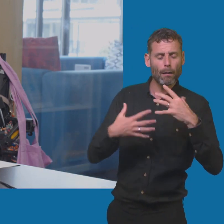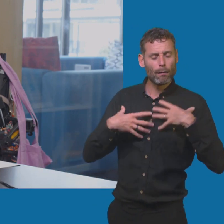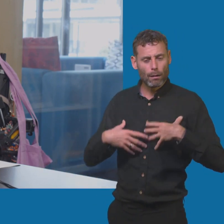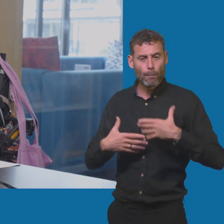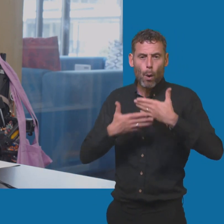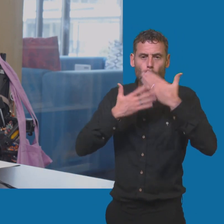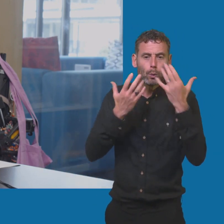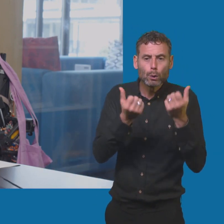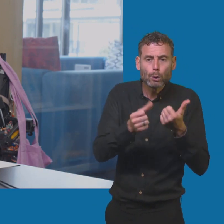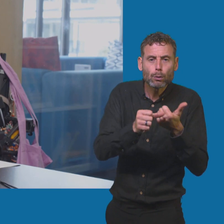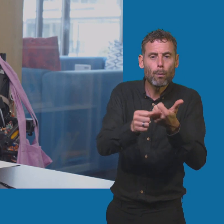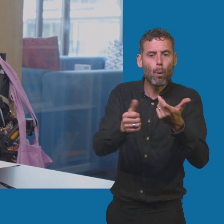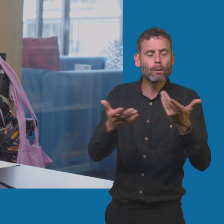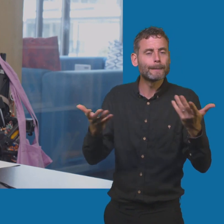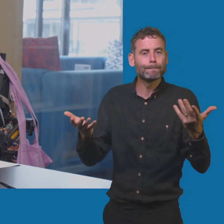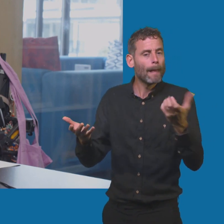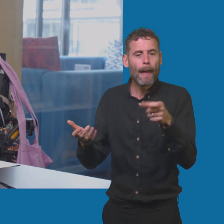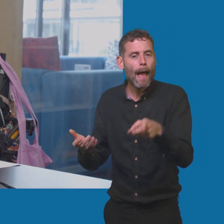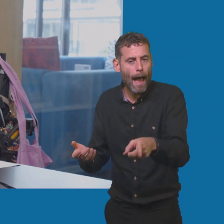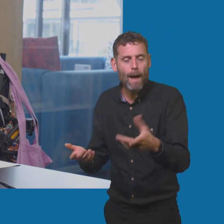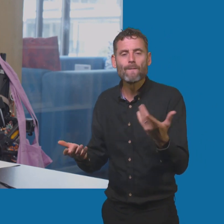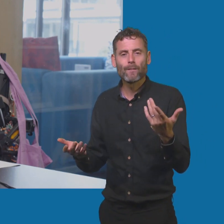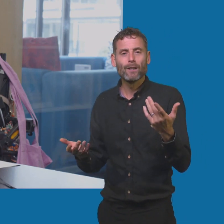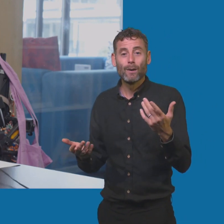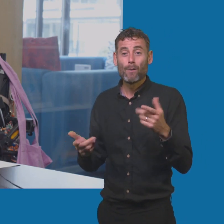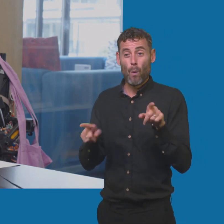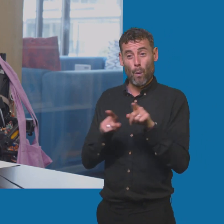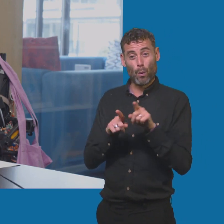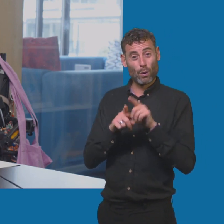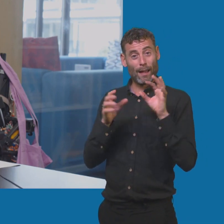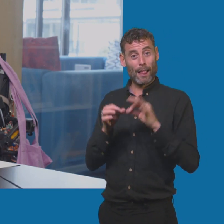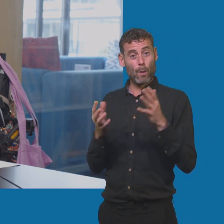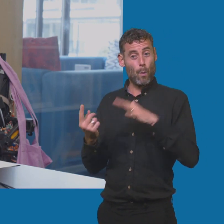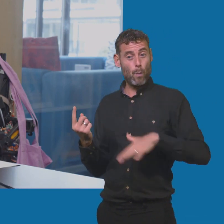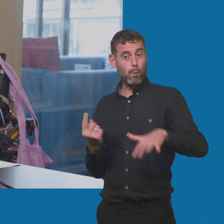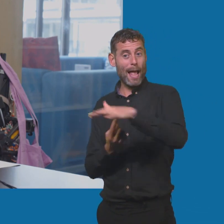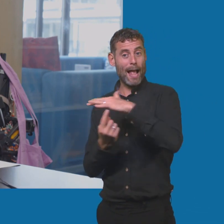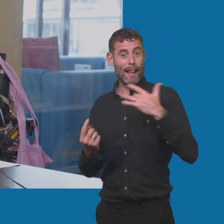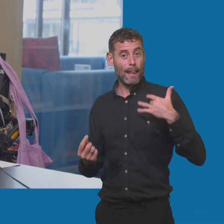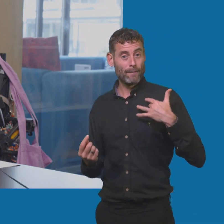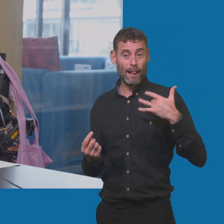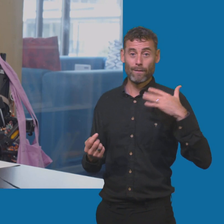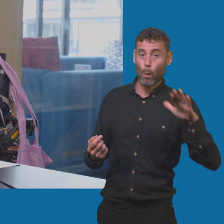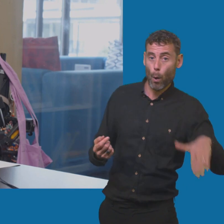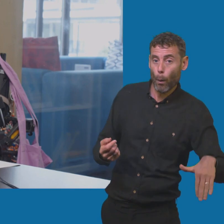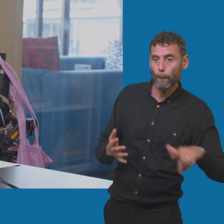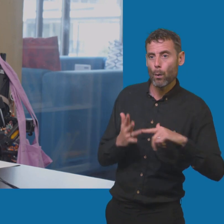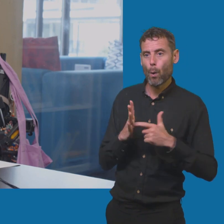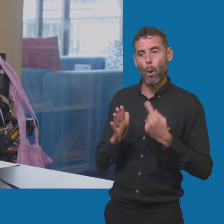that can be so subjective depending on where you live, whether you still live at home, whether you want to try and move out and be independent